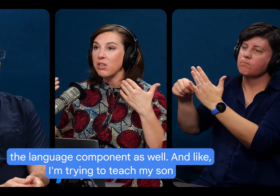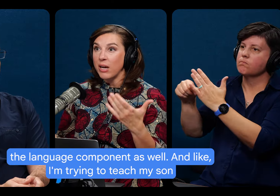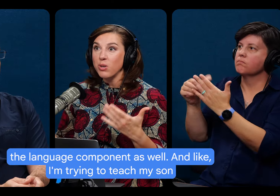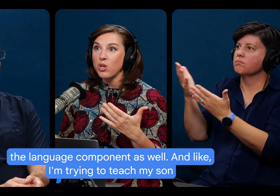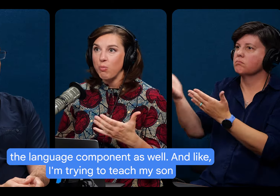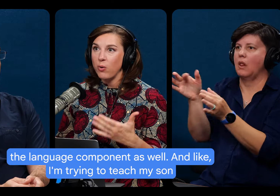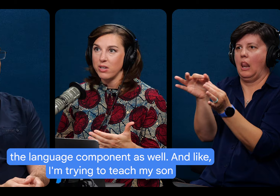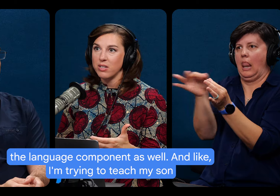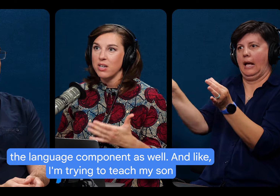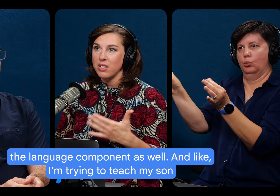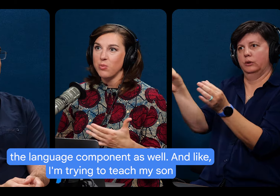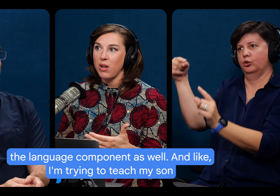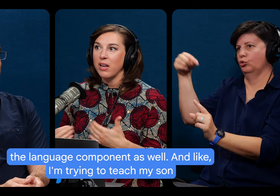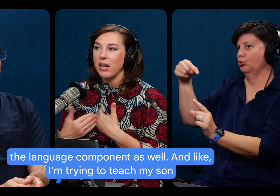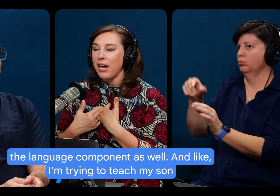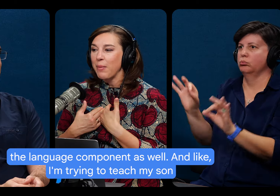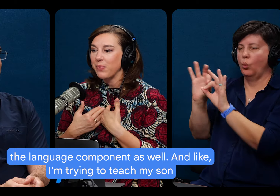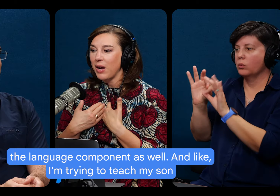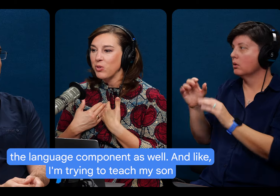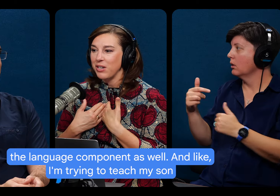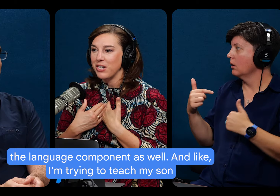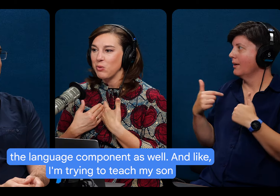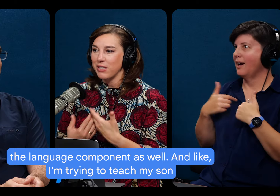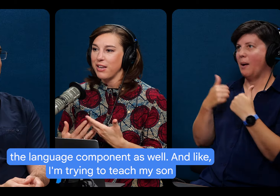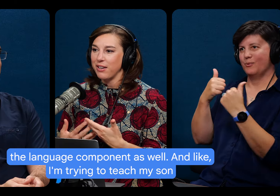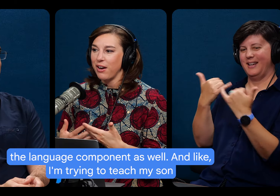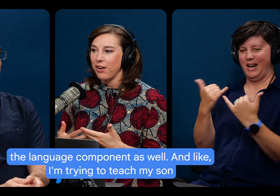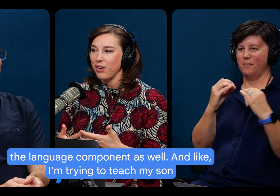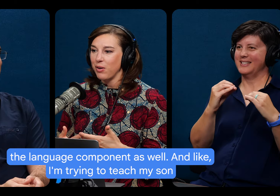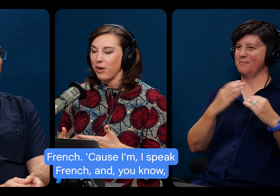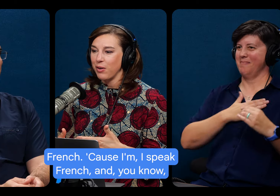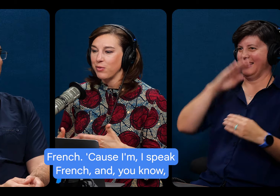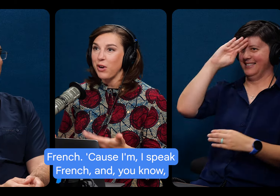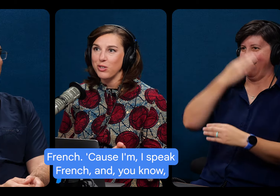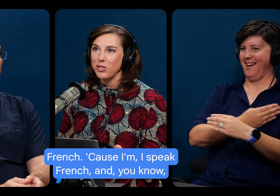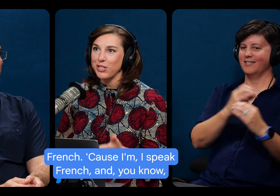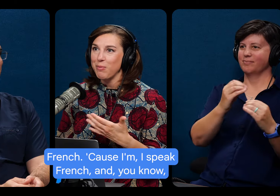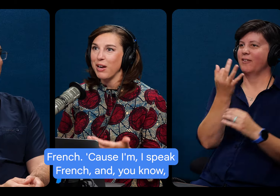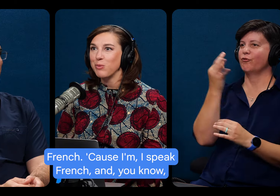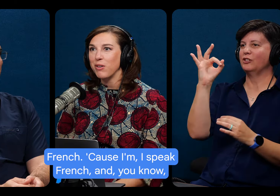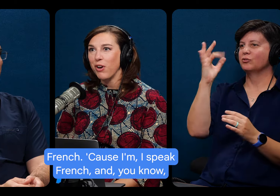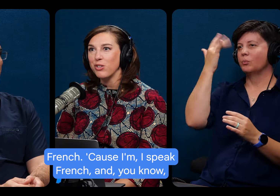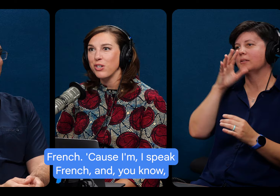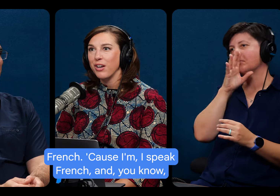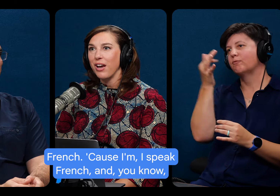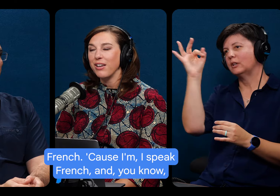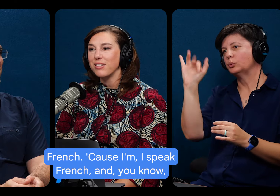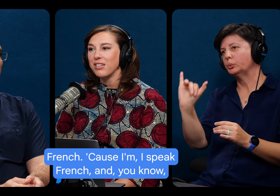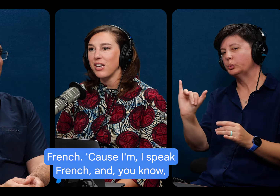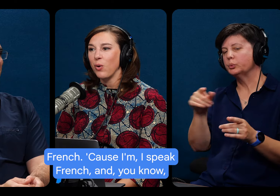know, the language component as well. And, like, I'm trying to teach my son French because I speak French.